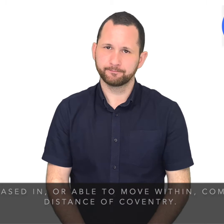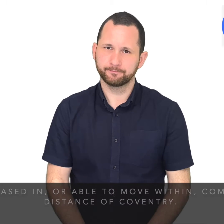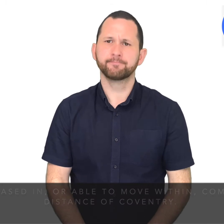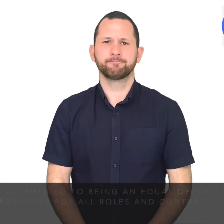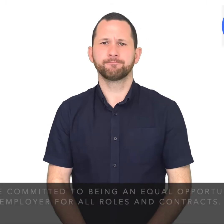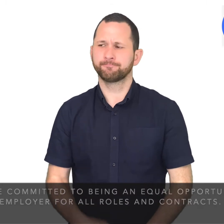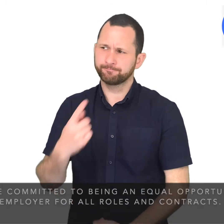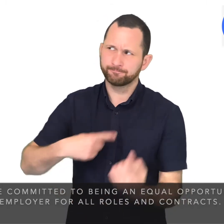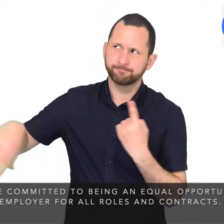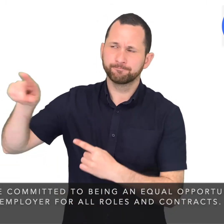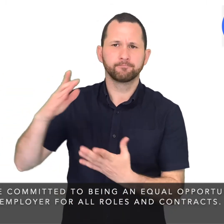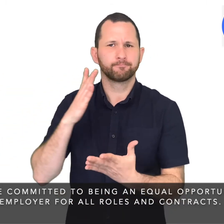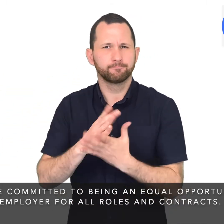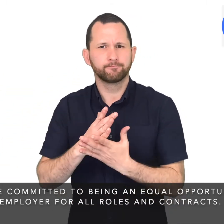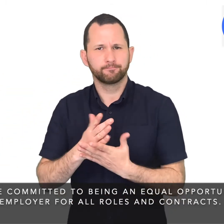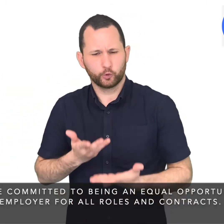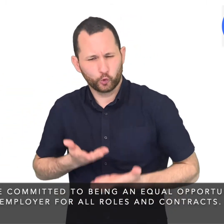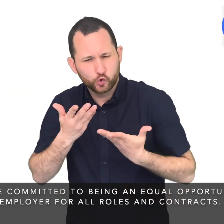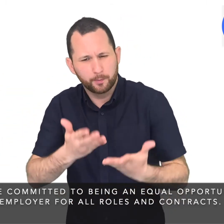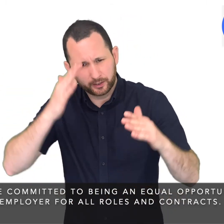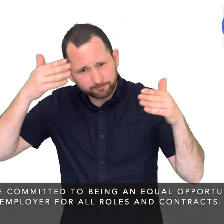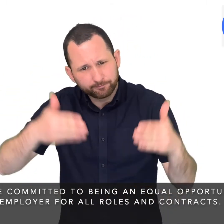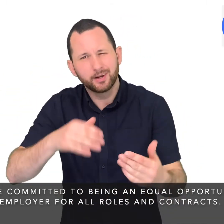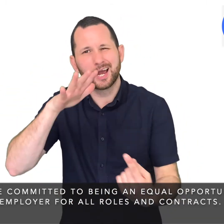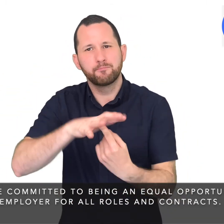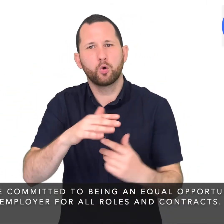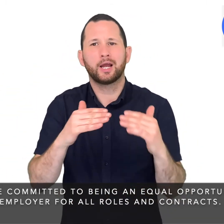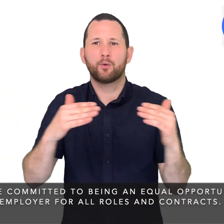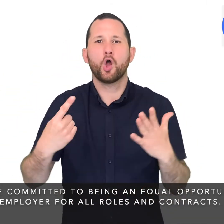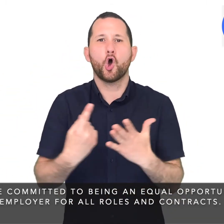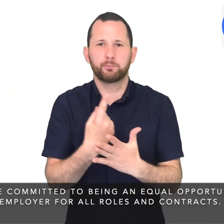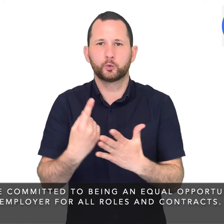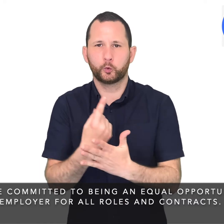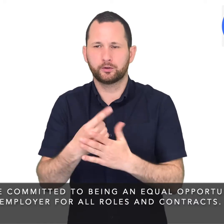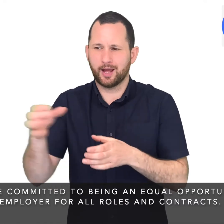We are committed to being an equal opportunities employer for all roles and contracts.